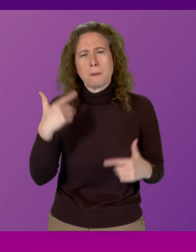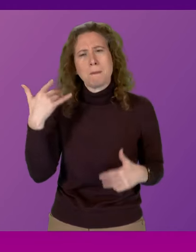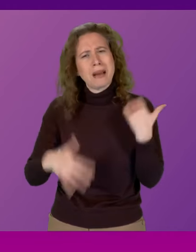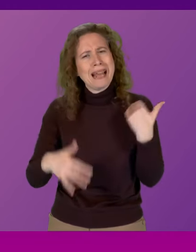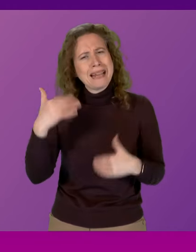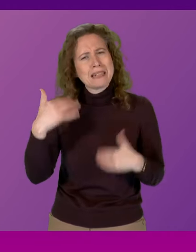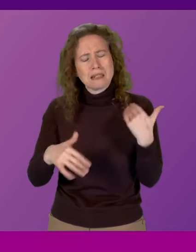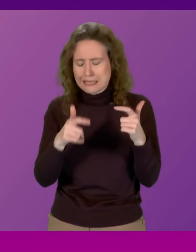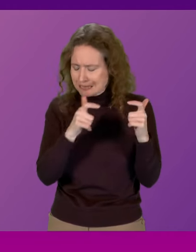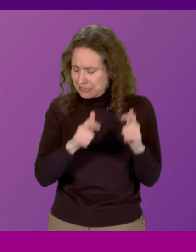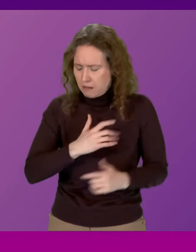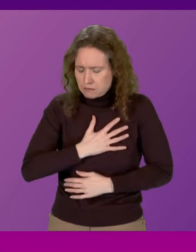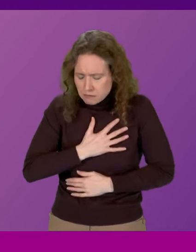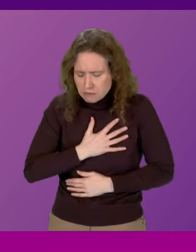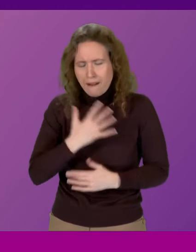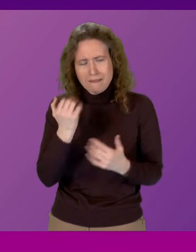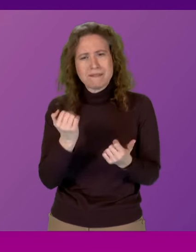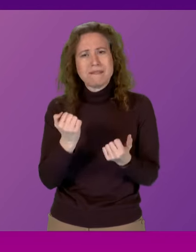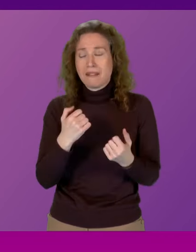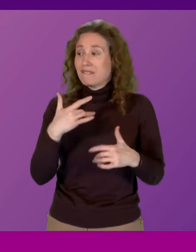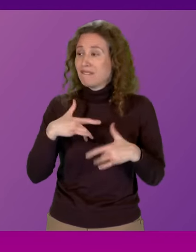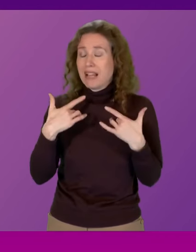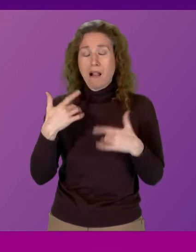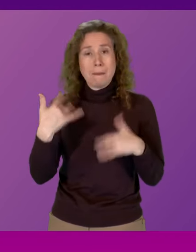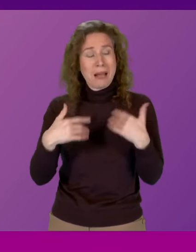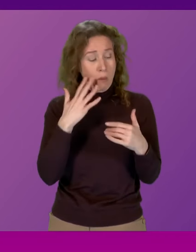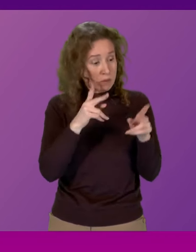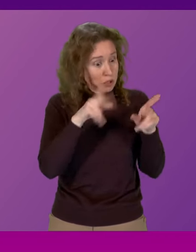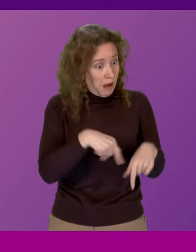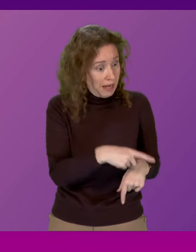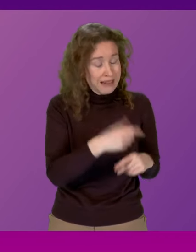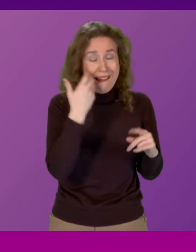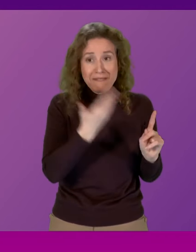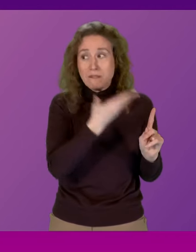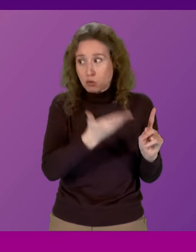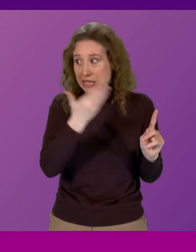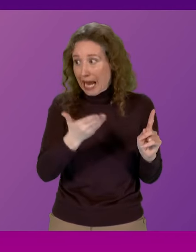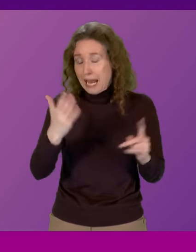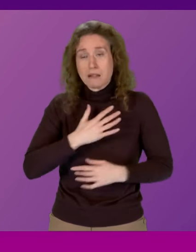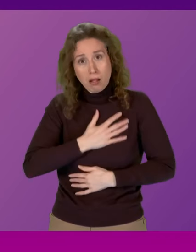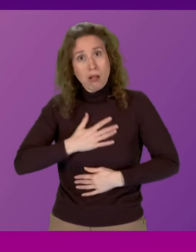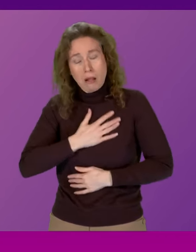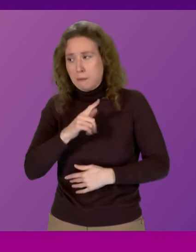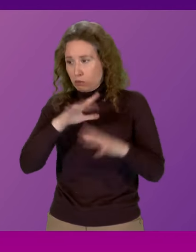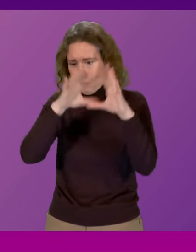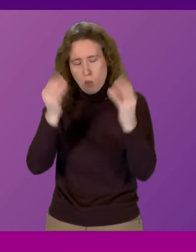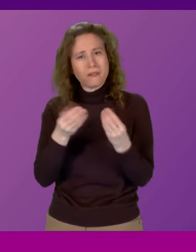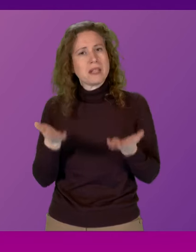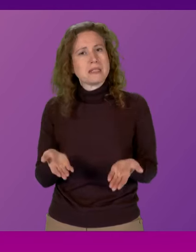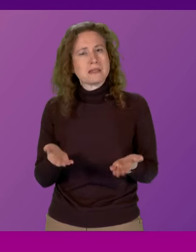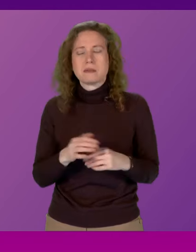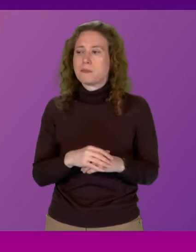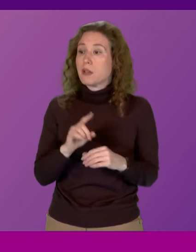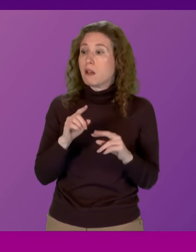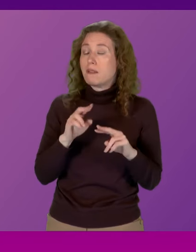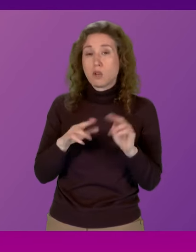and continues to cause. I feel that pain the day I lost her every single day because of all of this. First